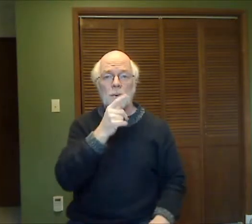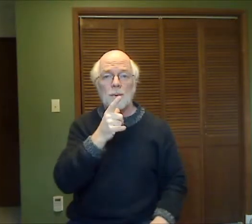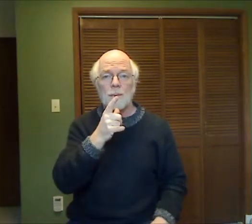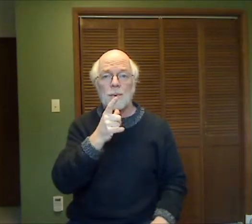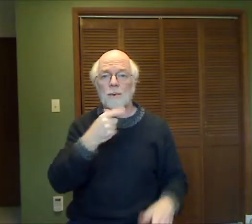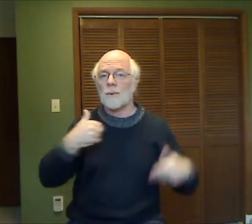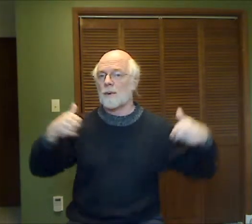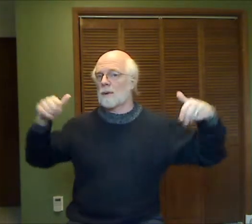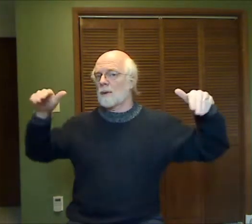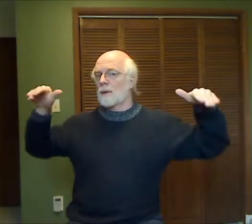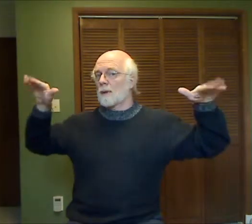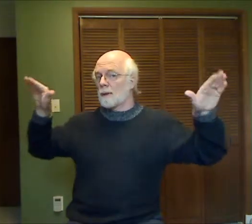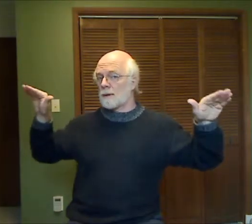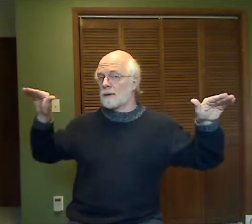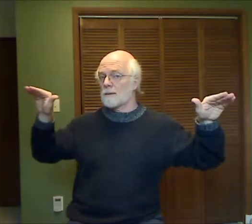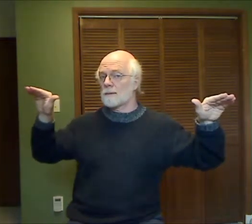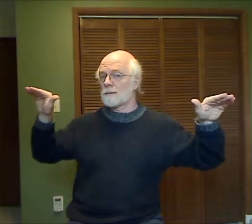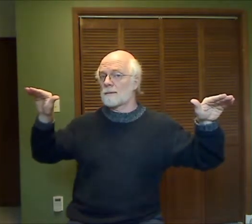are angels.